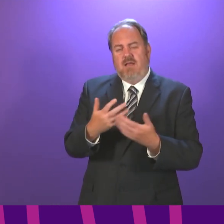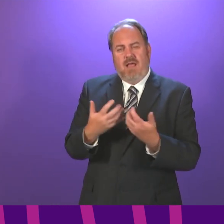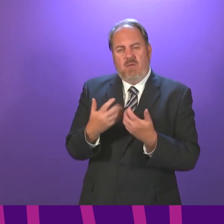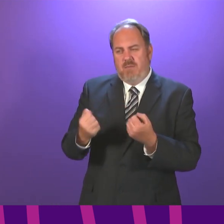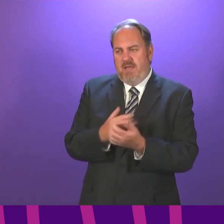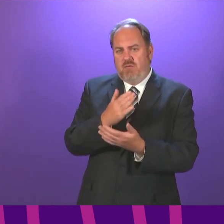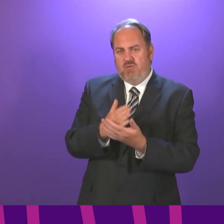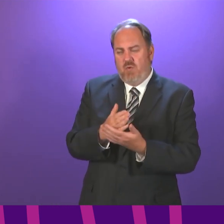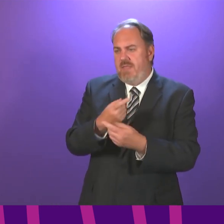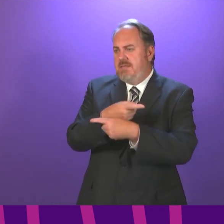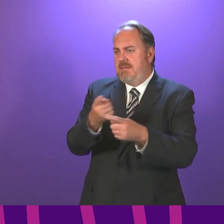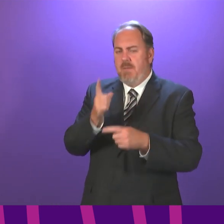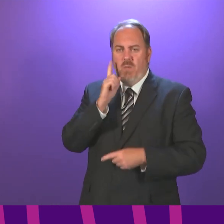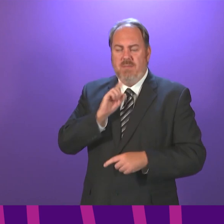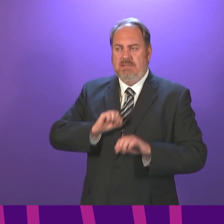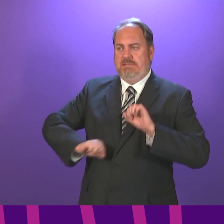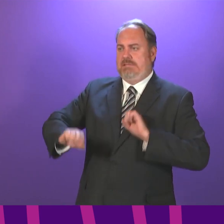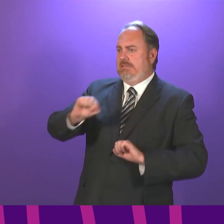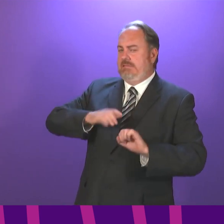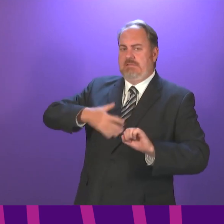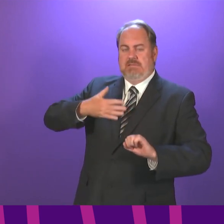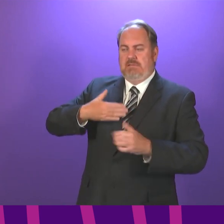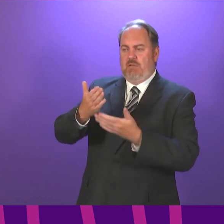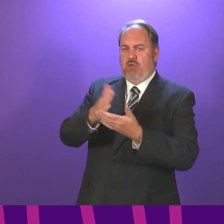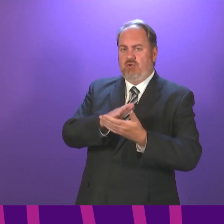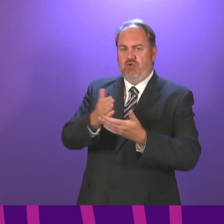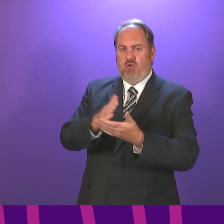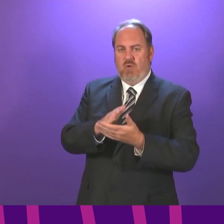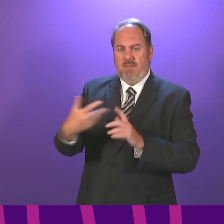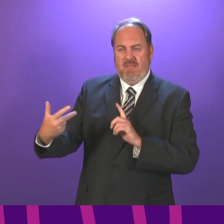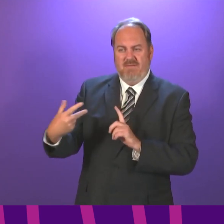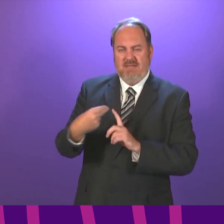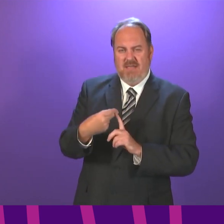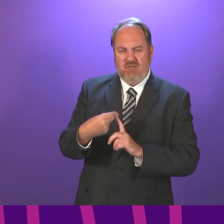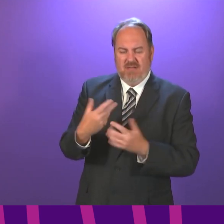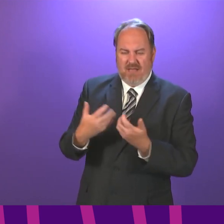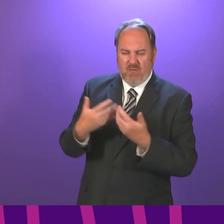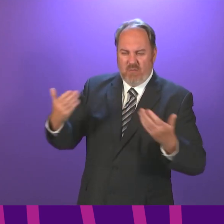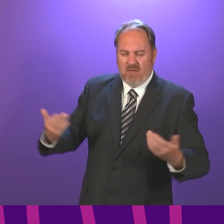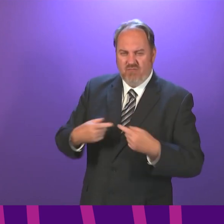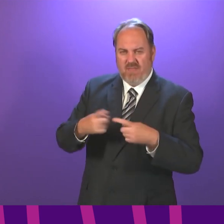women who might still have concerns, and what support and information is available to them? Thank you.